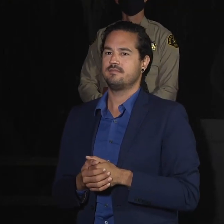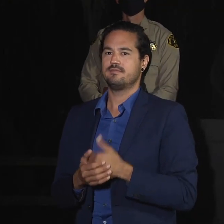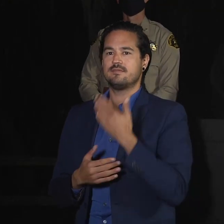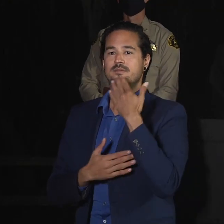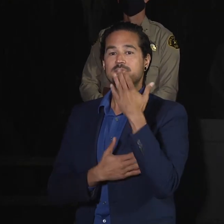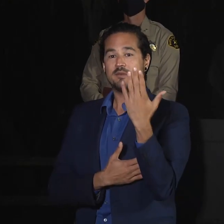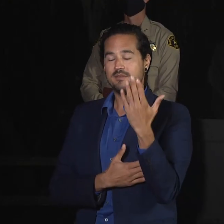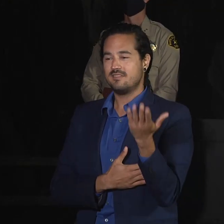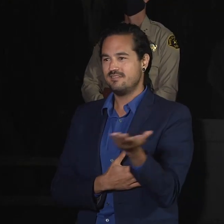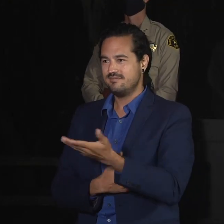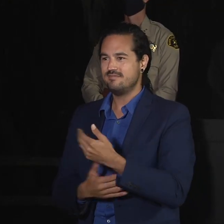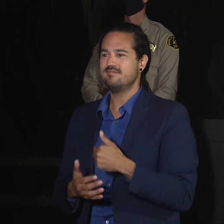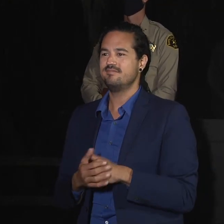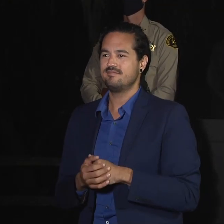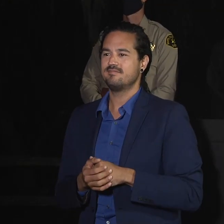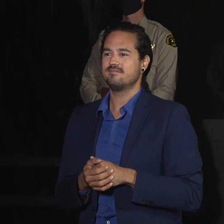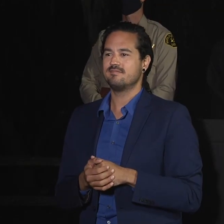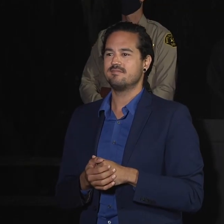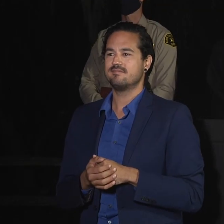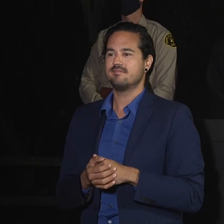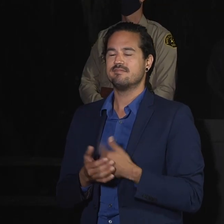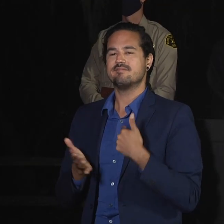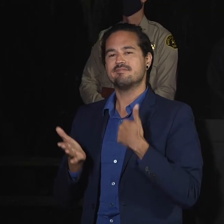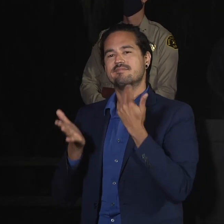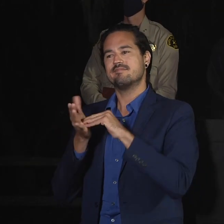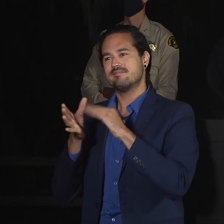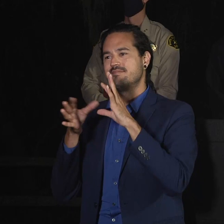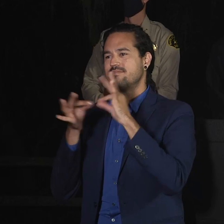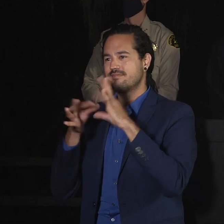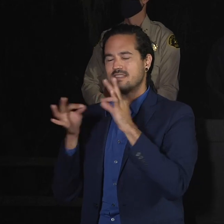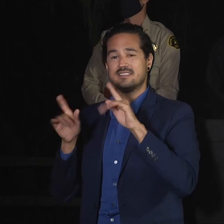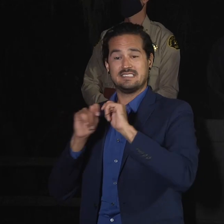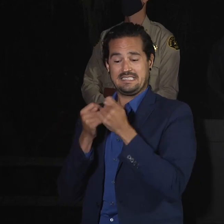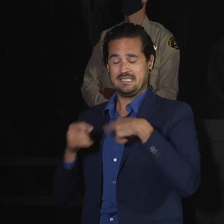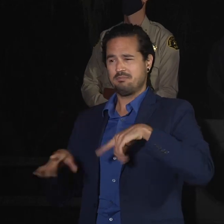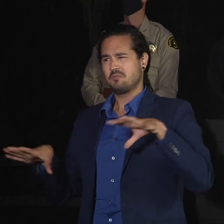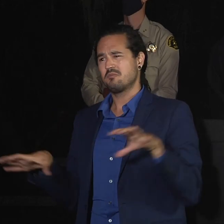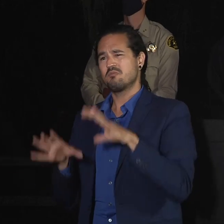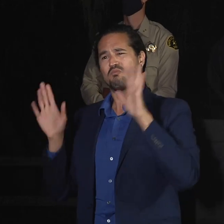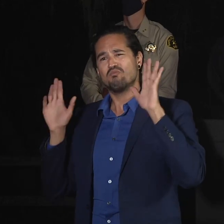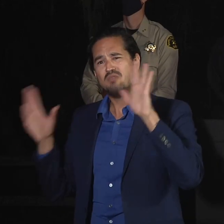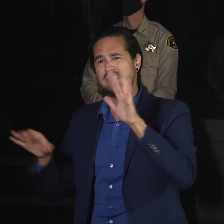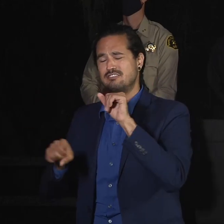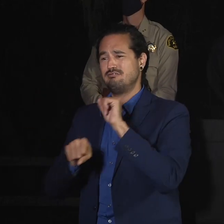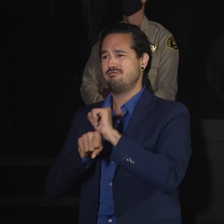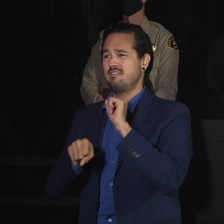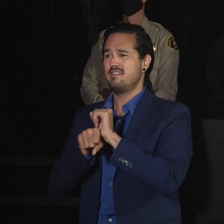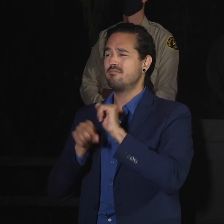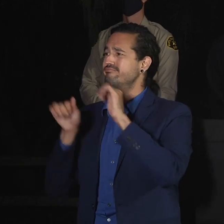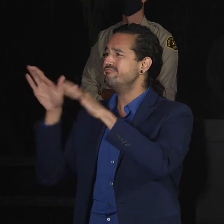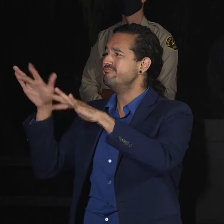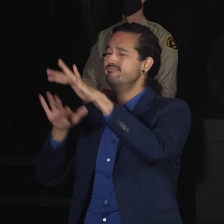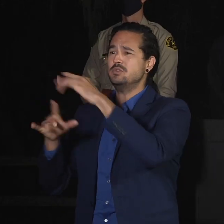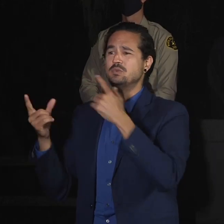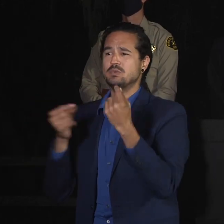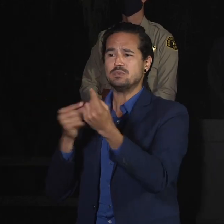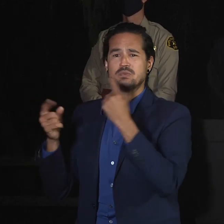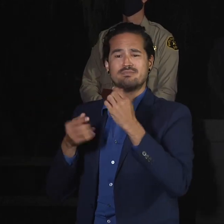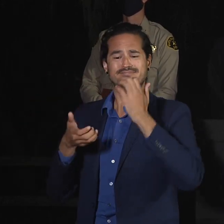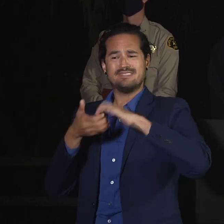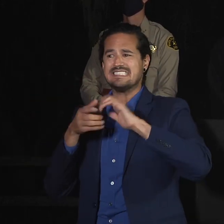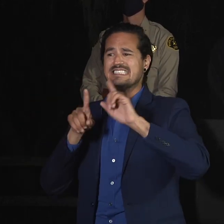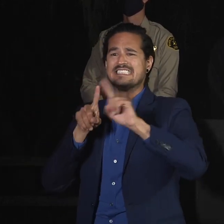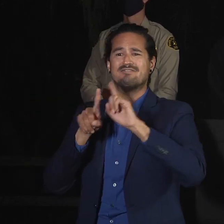We just want to reiterate the team's doing an outstanding job out there. They're working with our our cooperators, getting our infrastructure back in